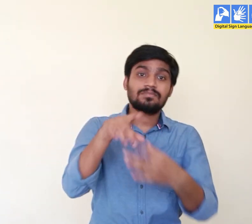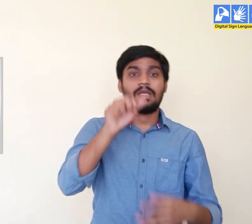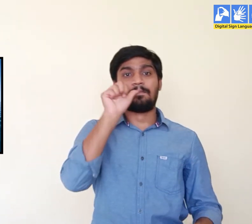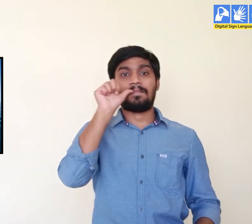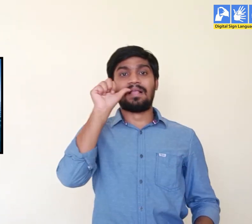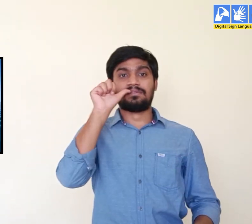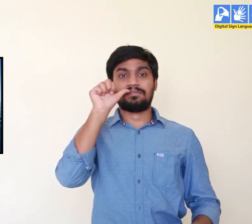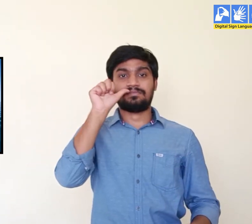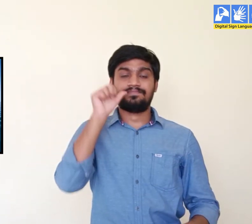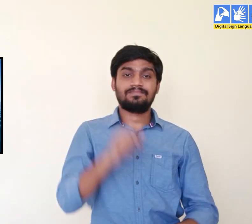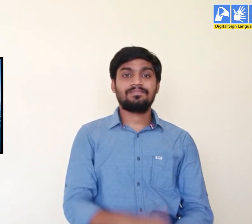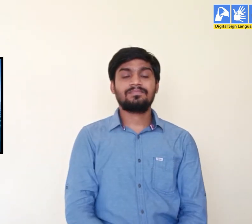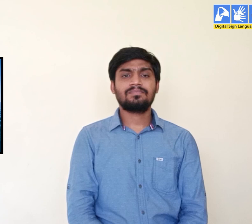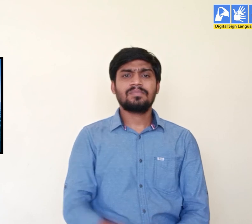Now, water transportation.